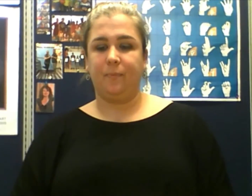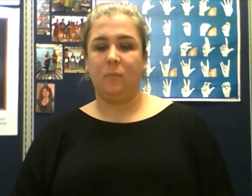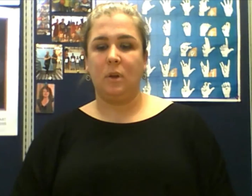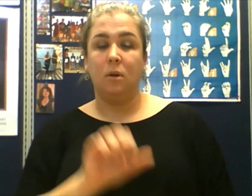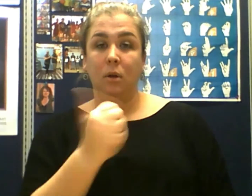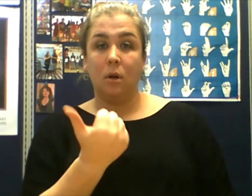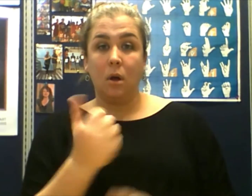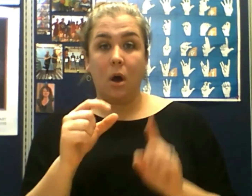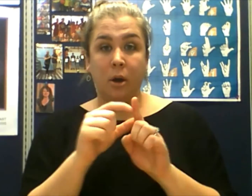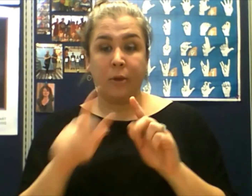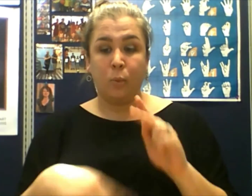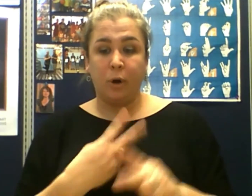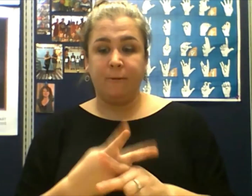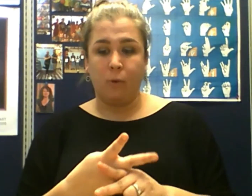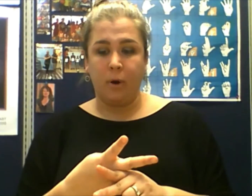Another word form.